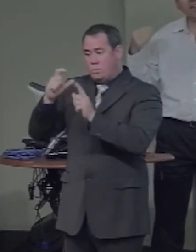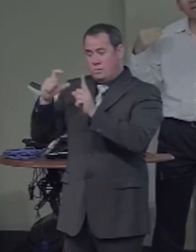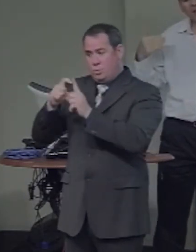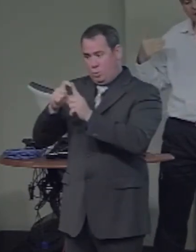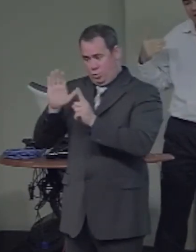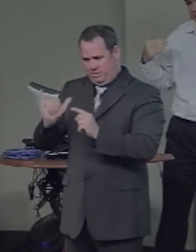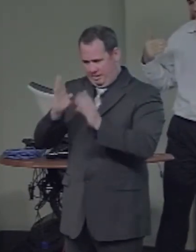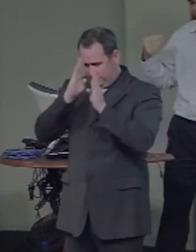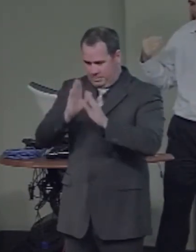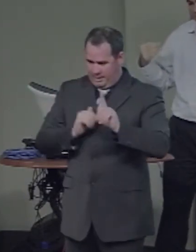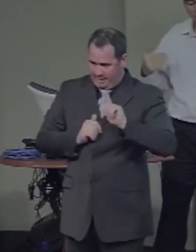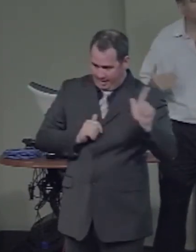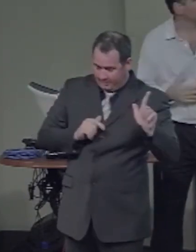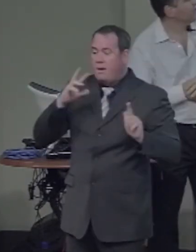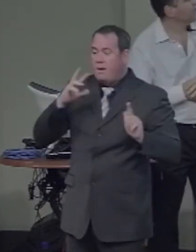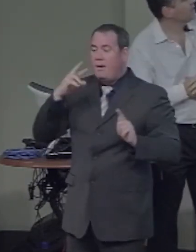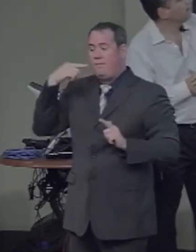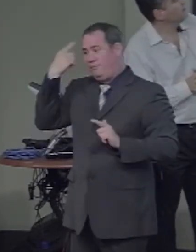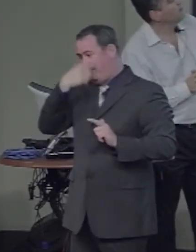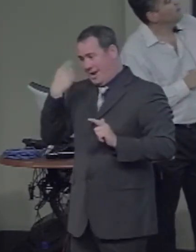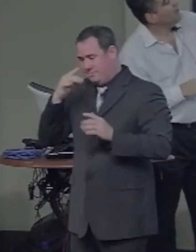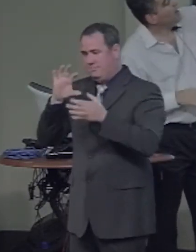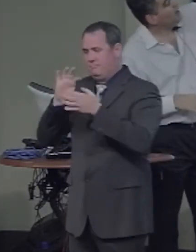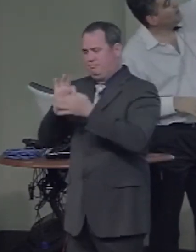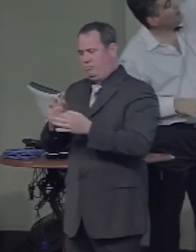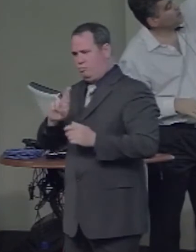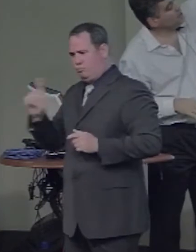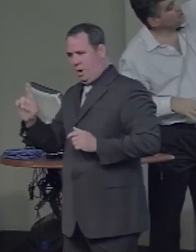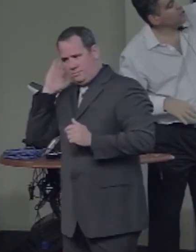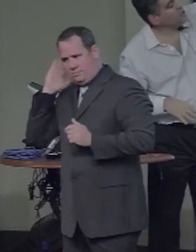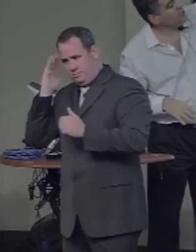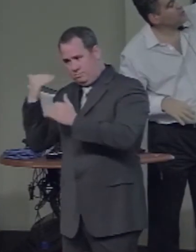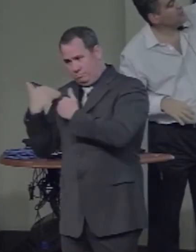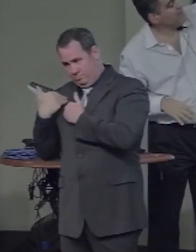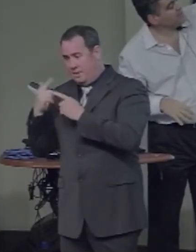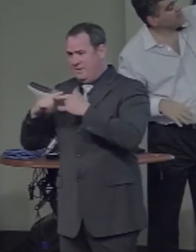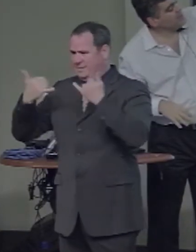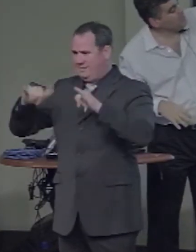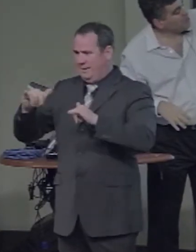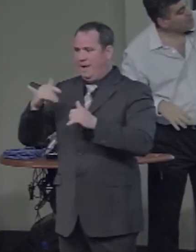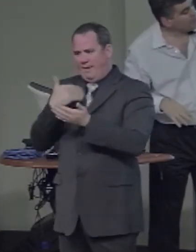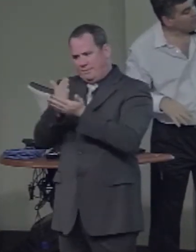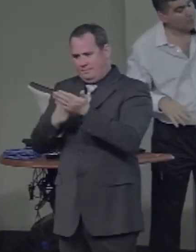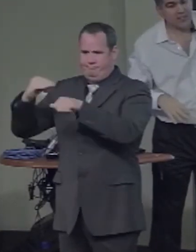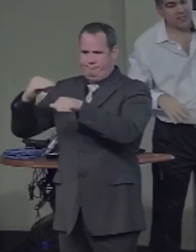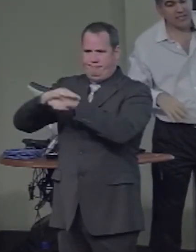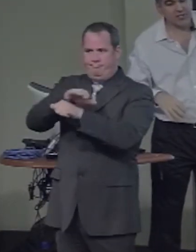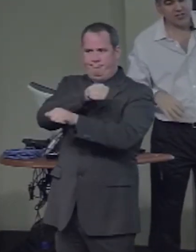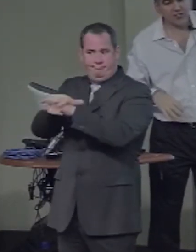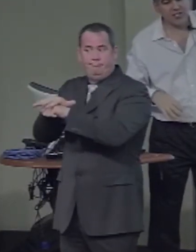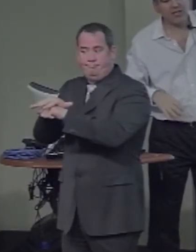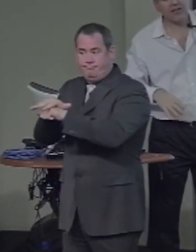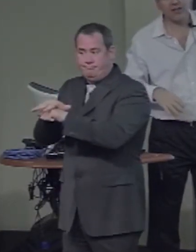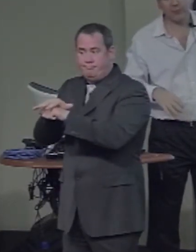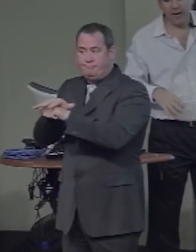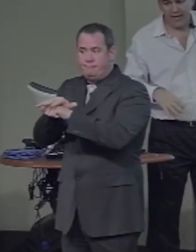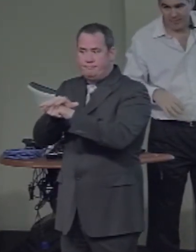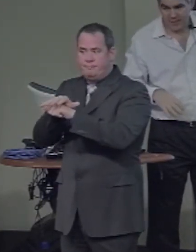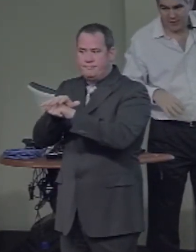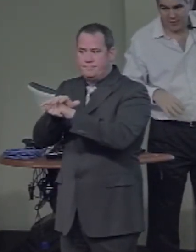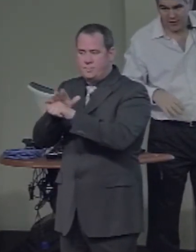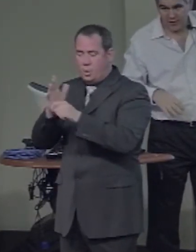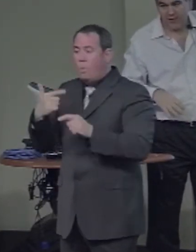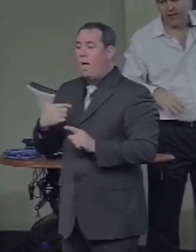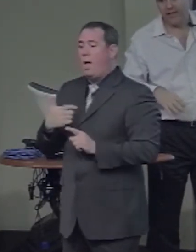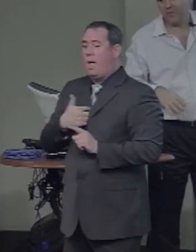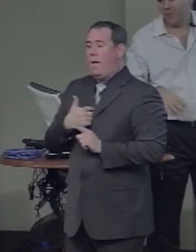So, even the other category is partially affected. I'll also note in passing that more peripheral lesions in the right